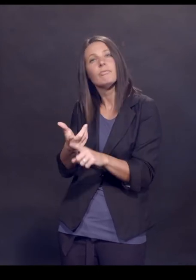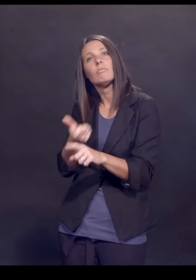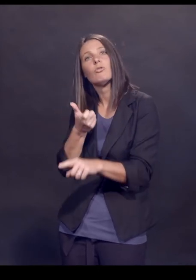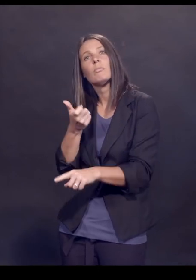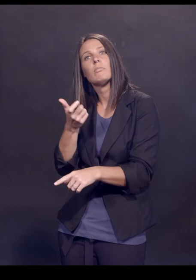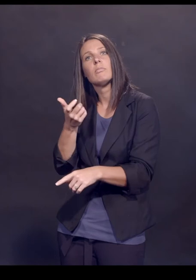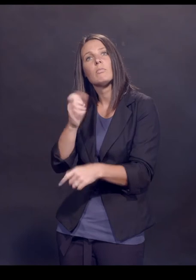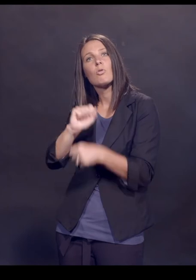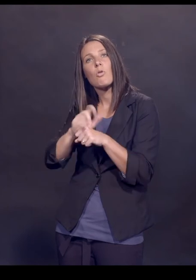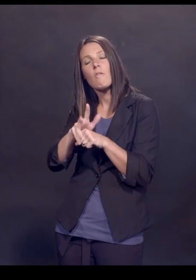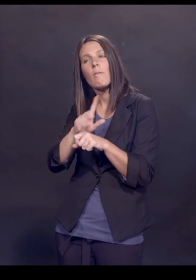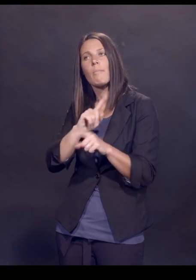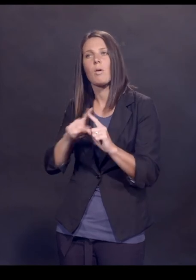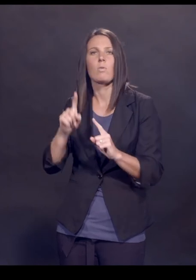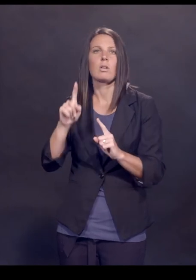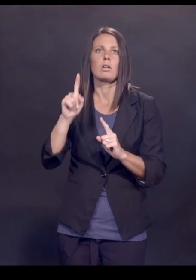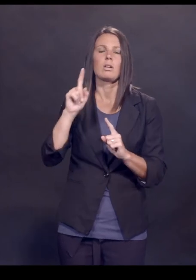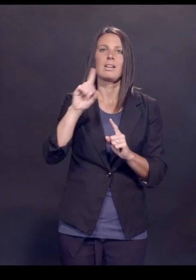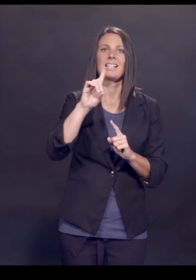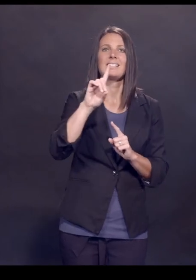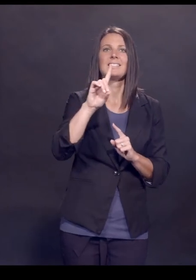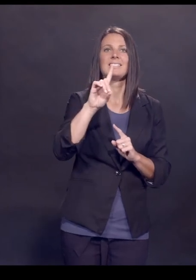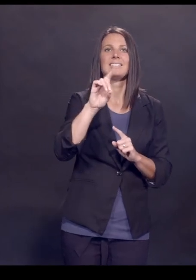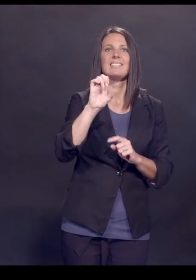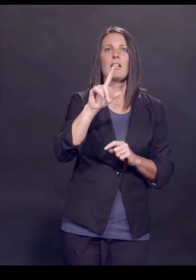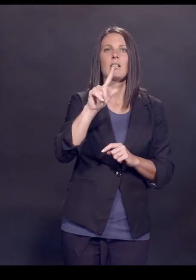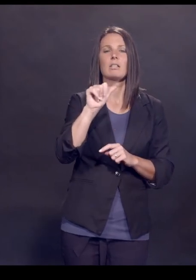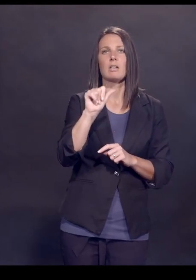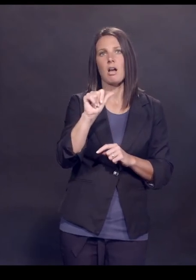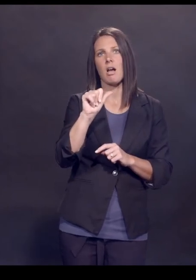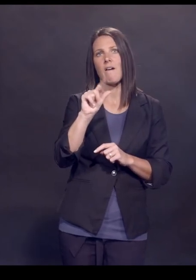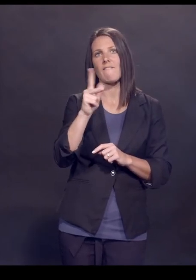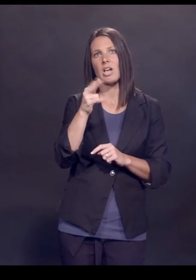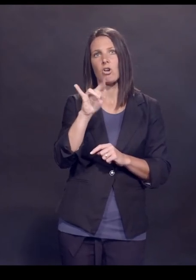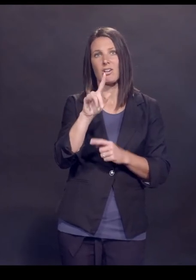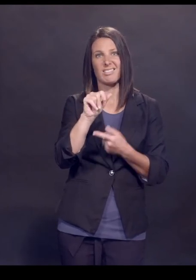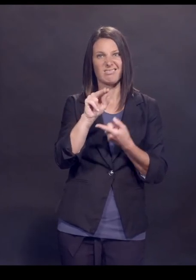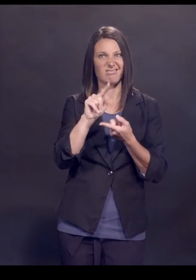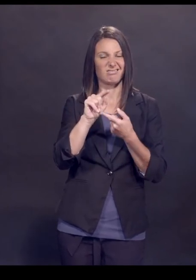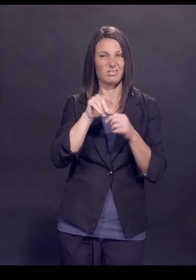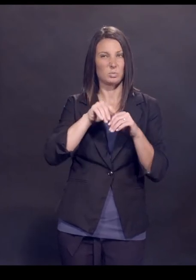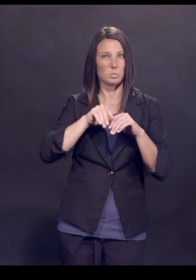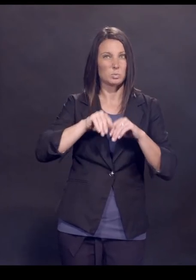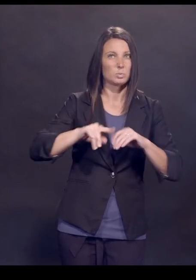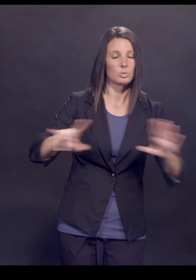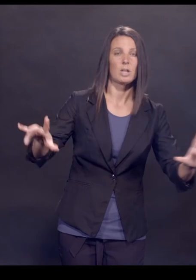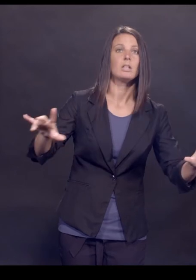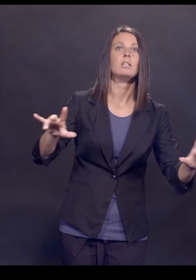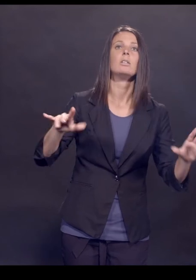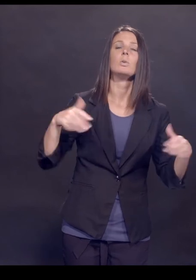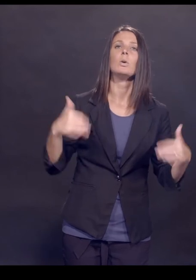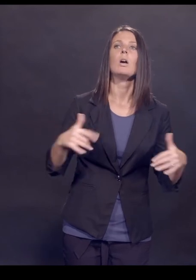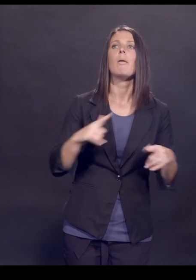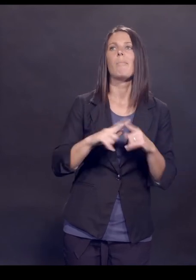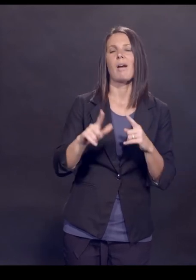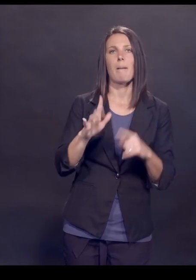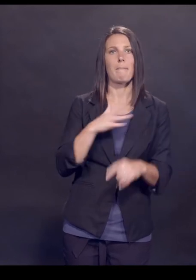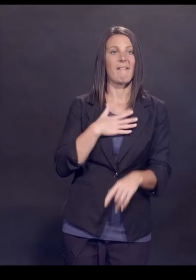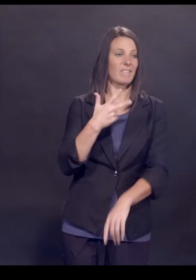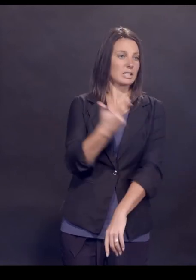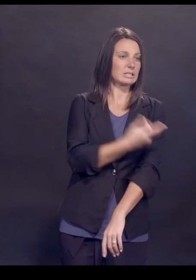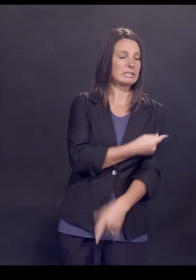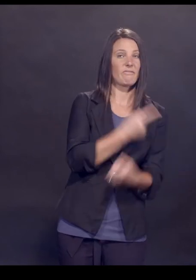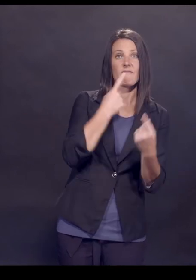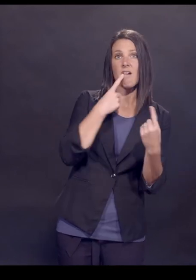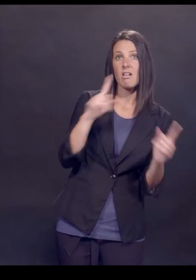prevalence of the Delta variant, I think that there are a lot of concerns about, you know, how effective is my vaccine?